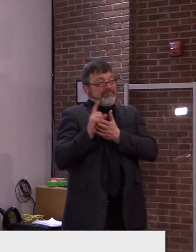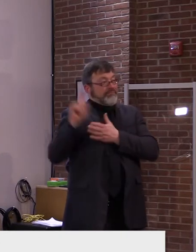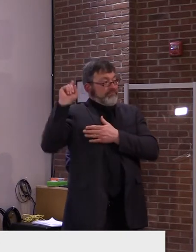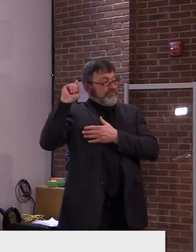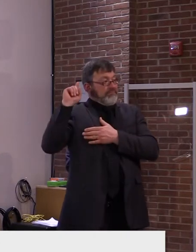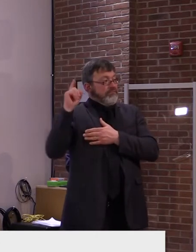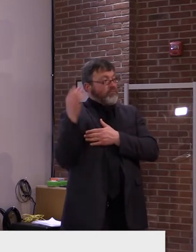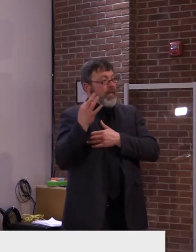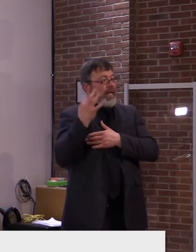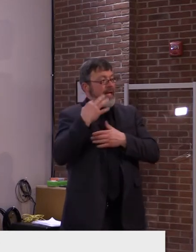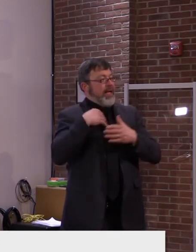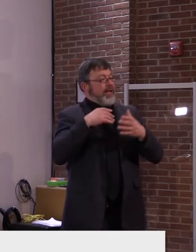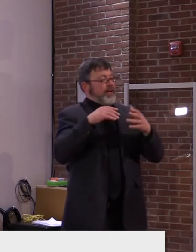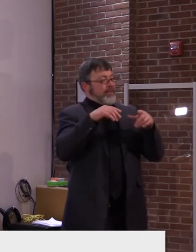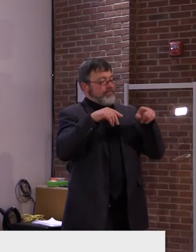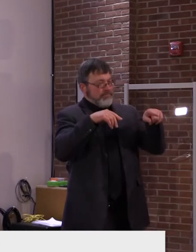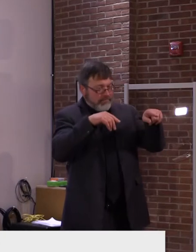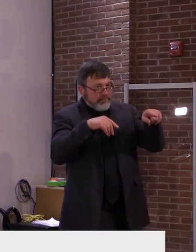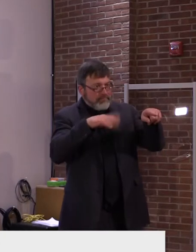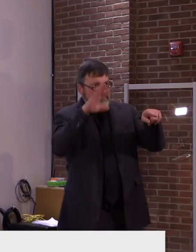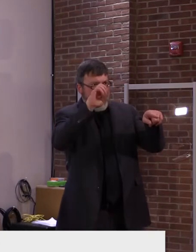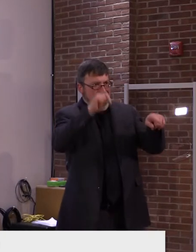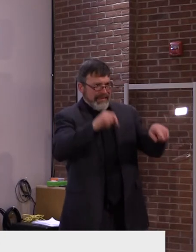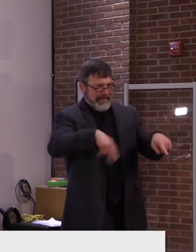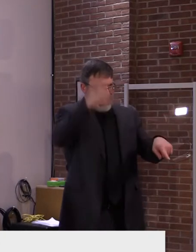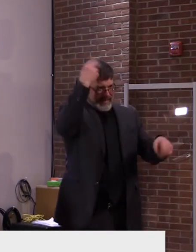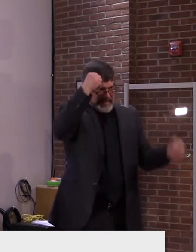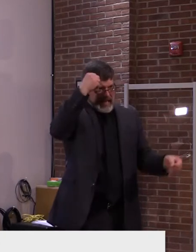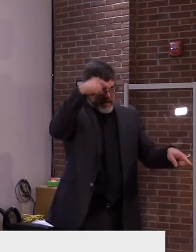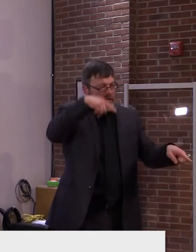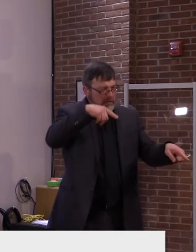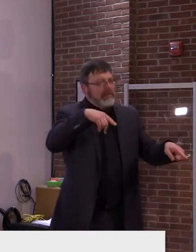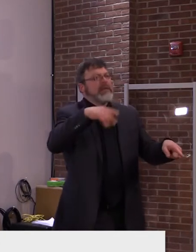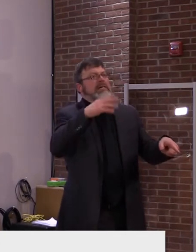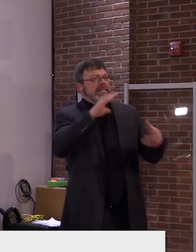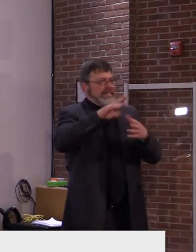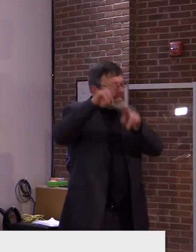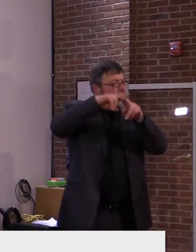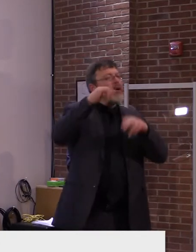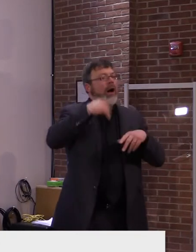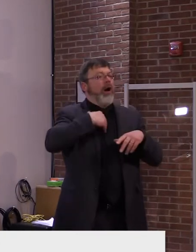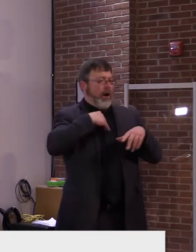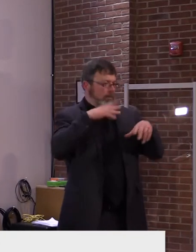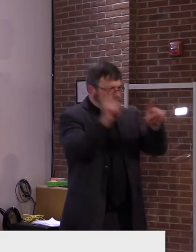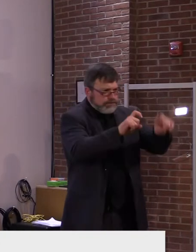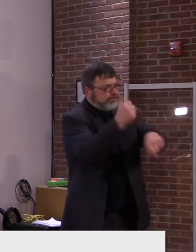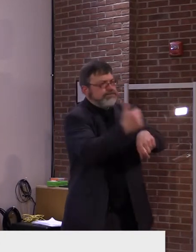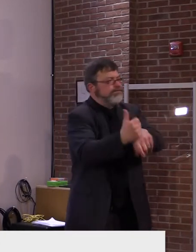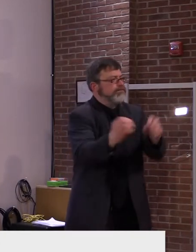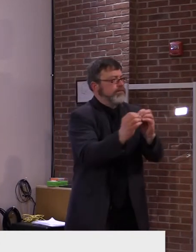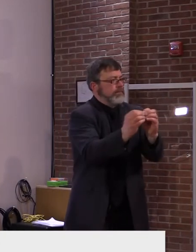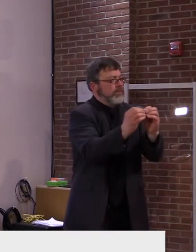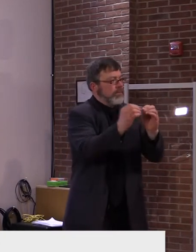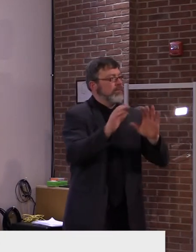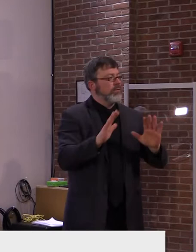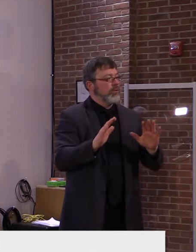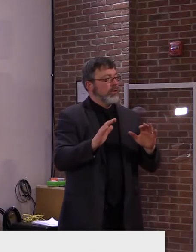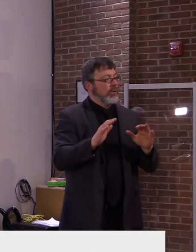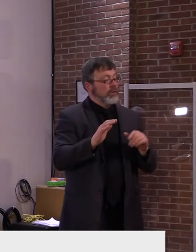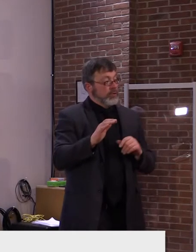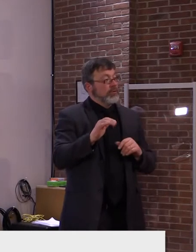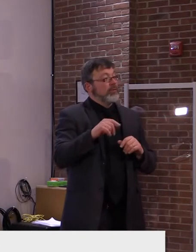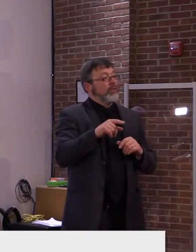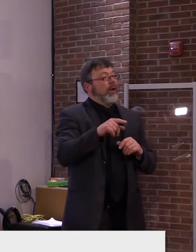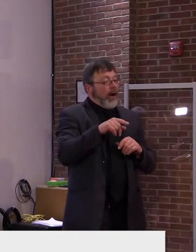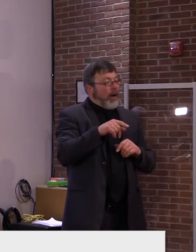efforts, we also offered pop-up testing at local ski areas, Bromley and Stratton. The testing